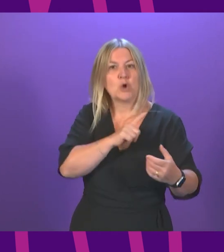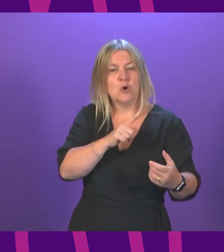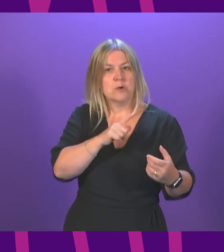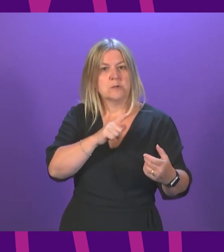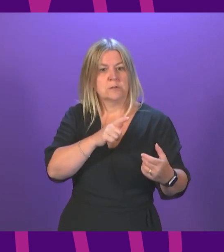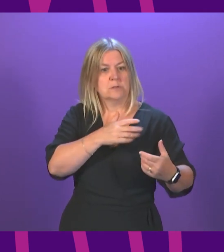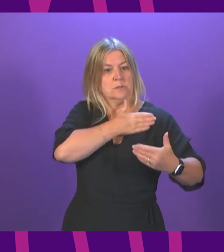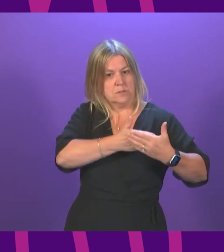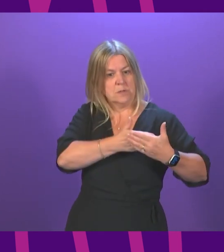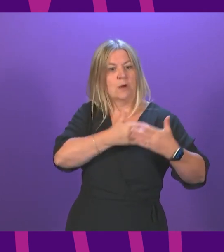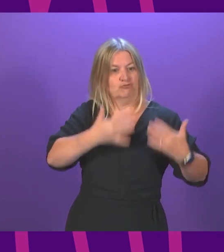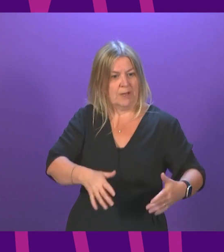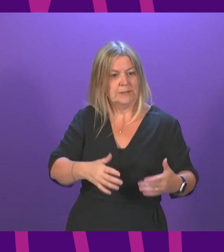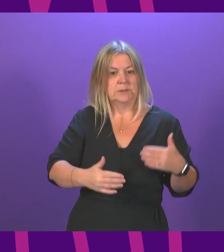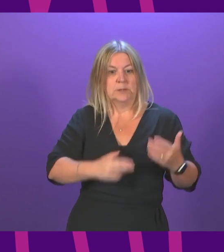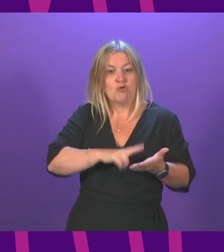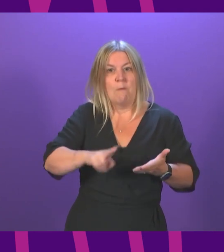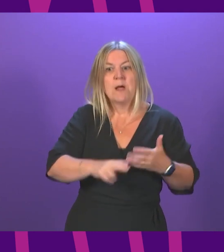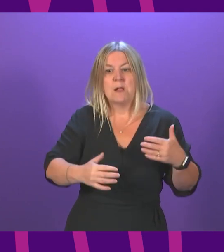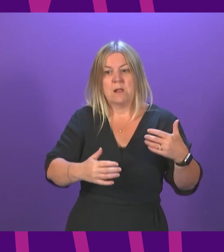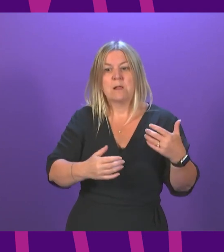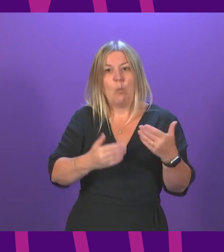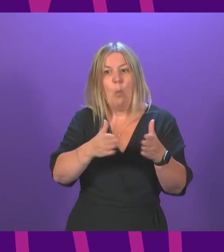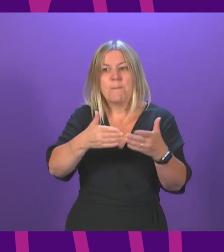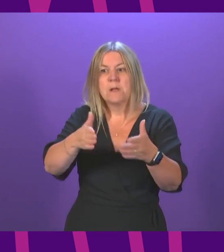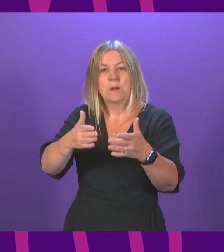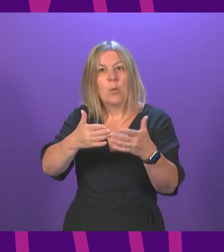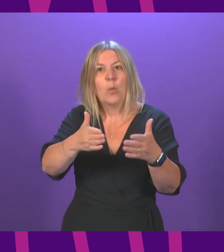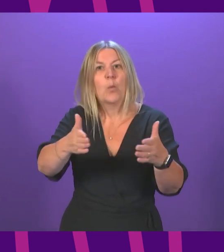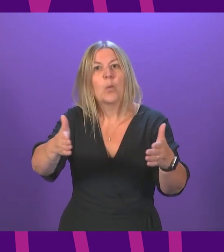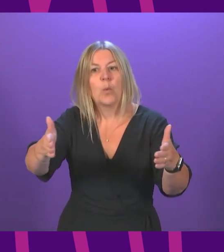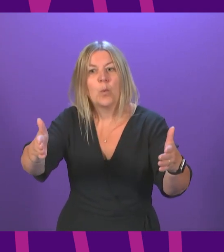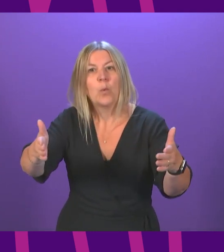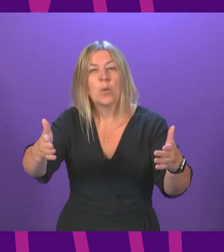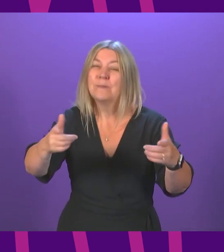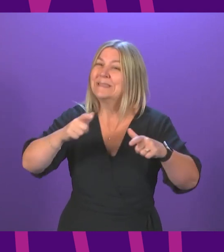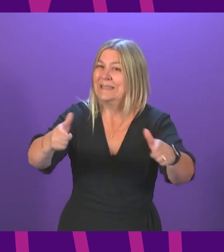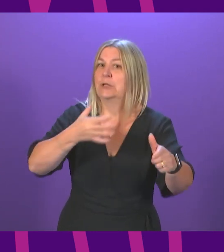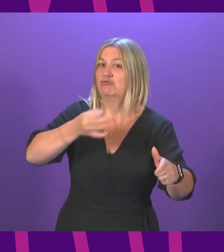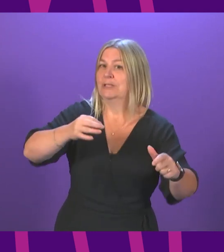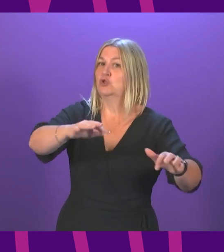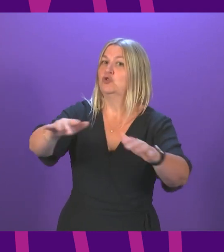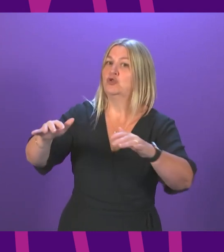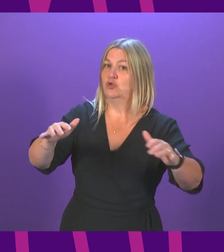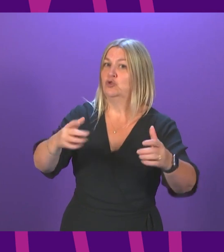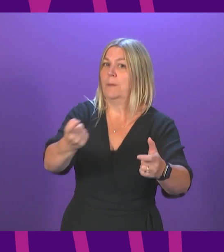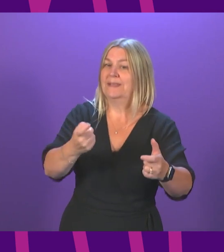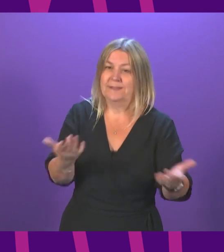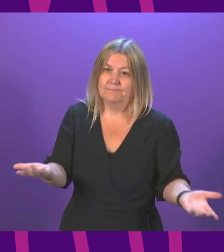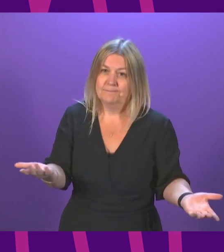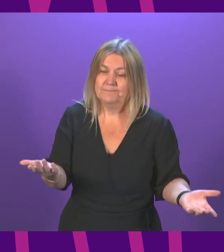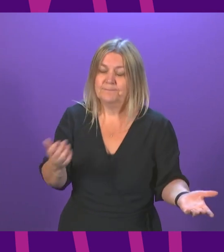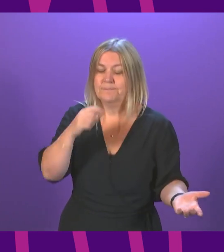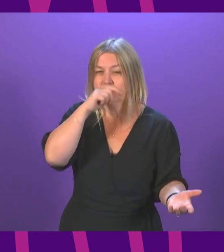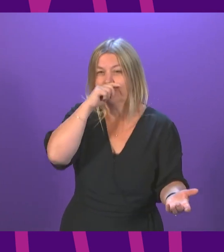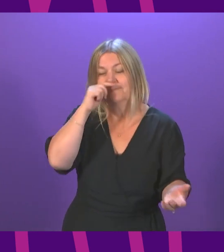here back to normality, but knowing that there are still a lot of risks that we've got to try to avoid and get round. And the